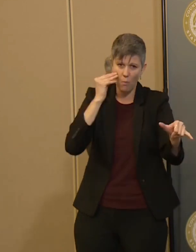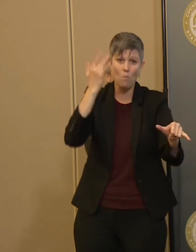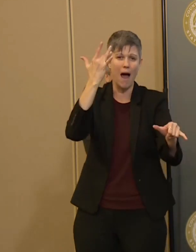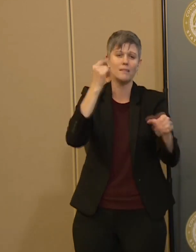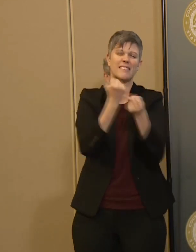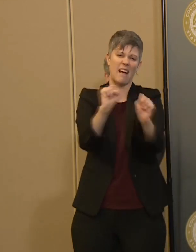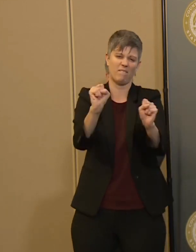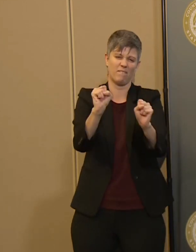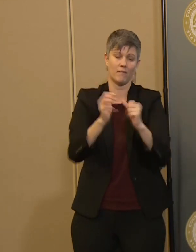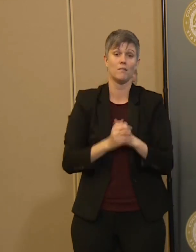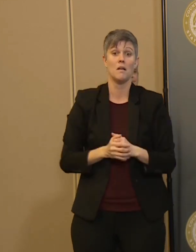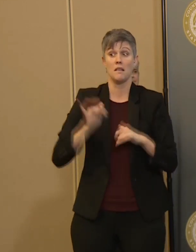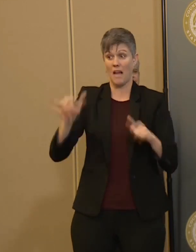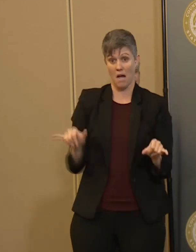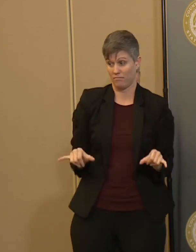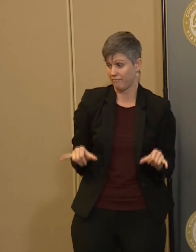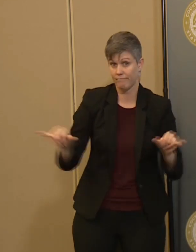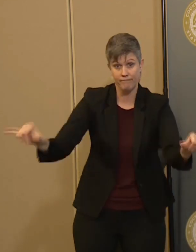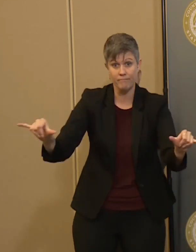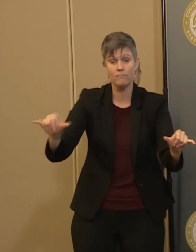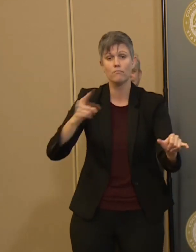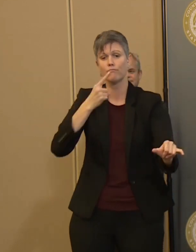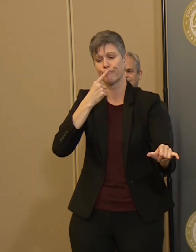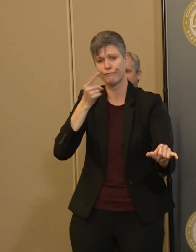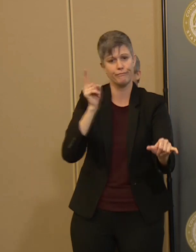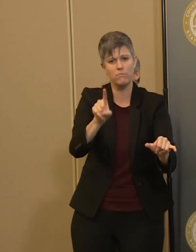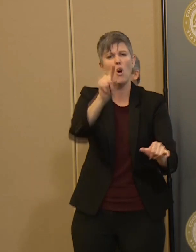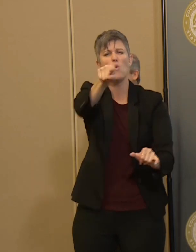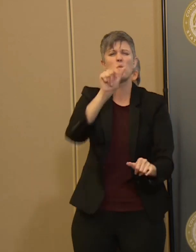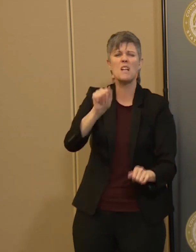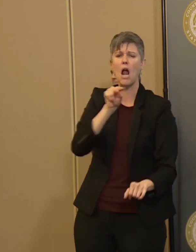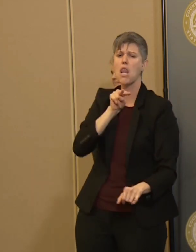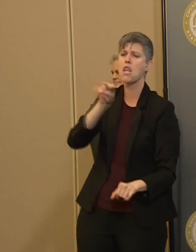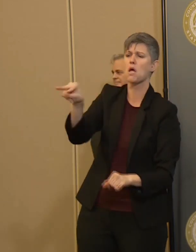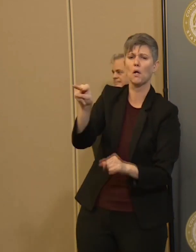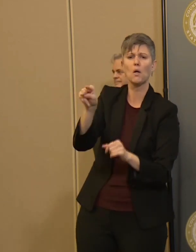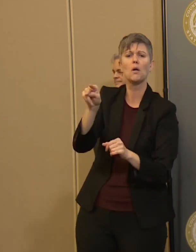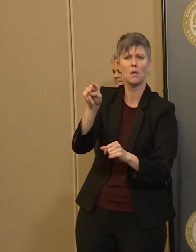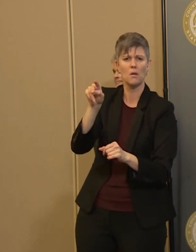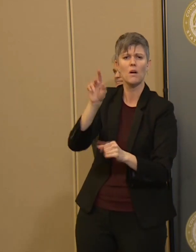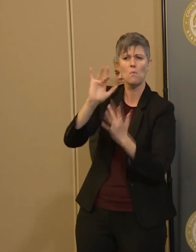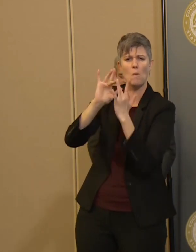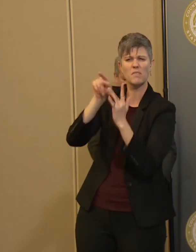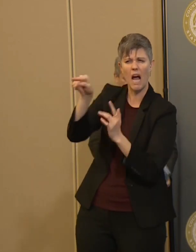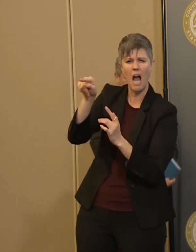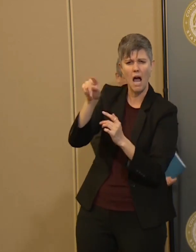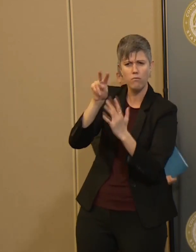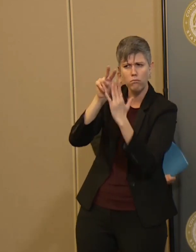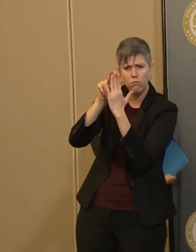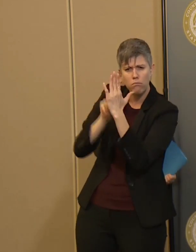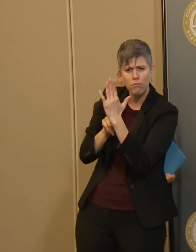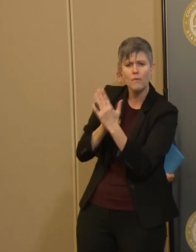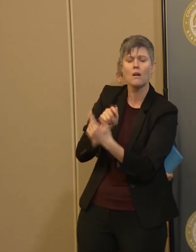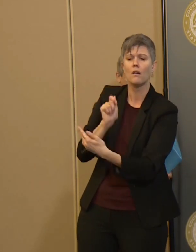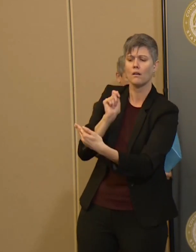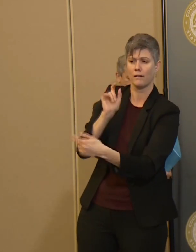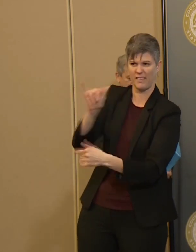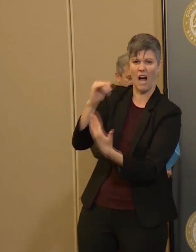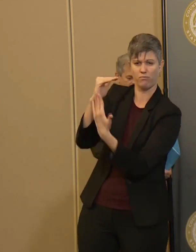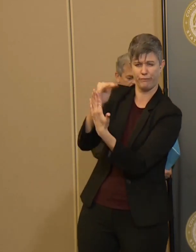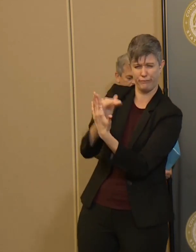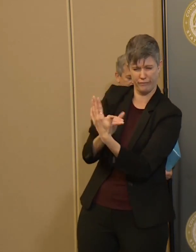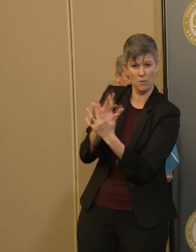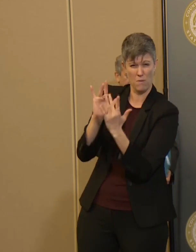stay home, stay safe order. You can check that out at your Travis County website or your wilco.org website and